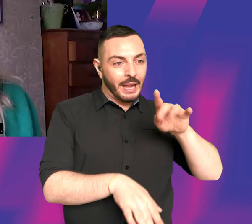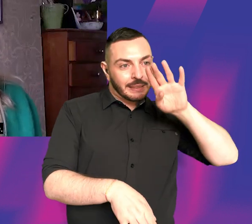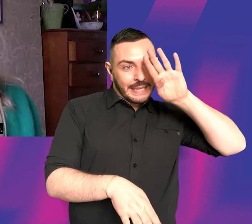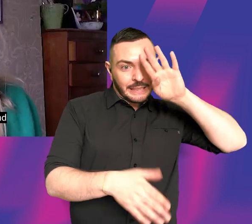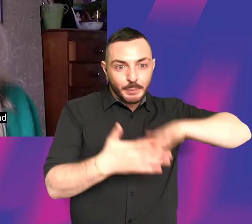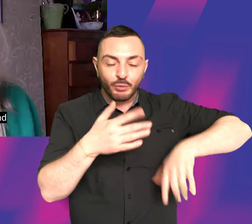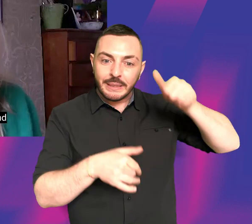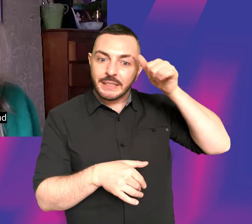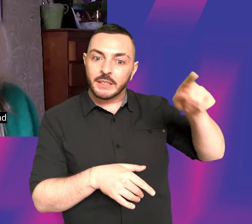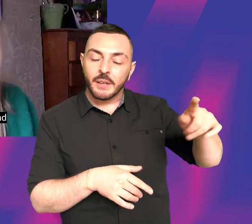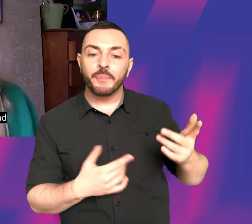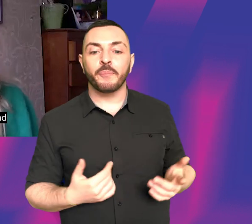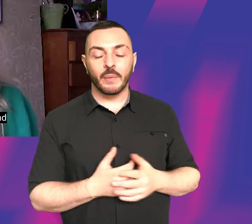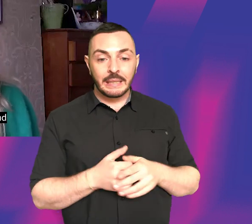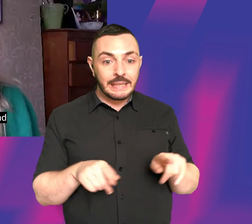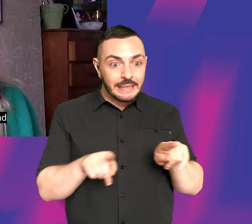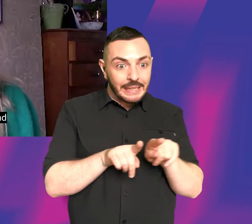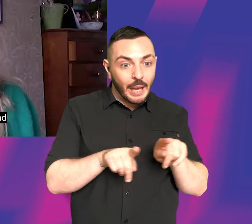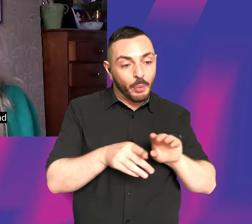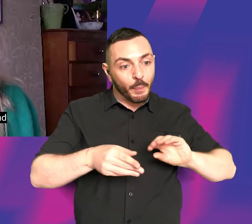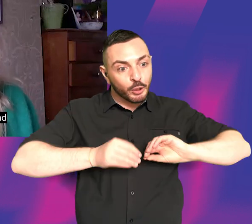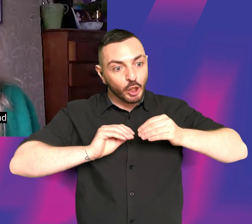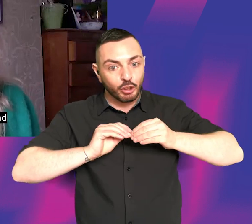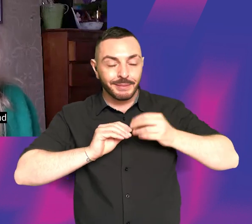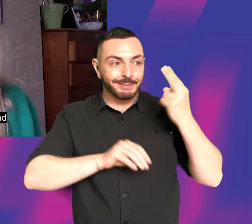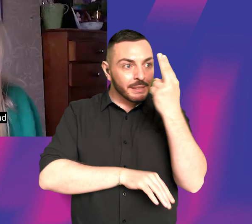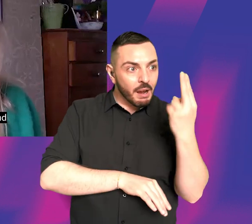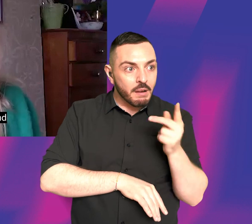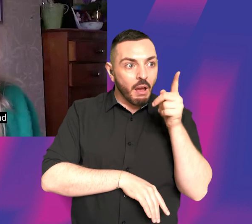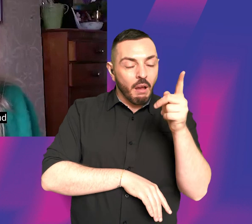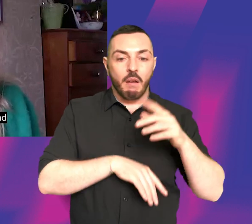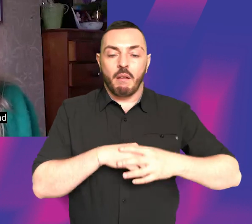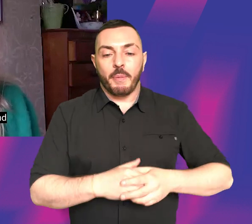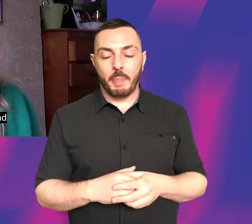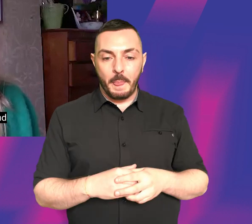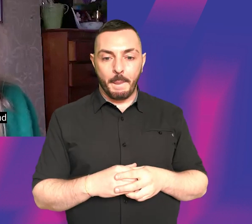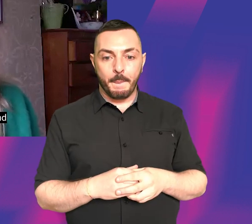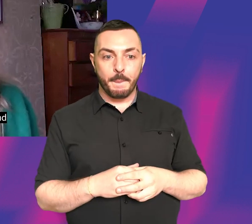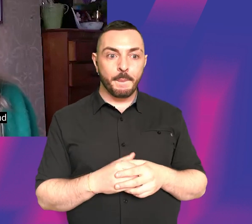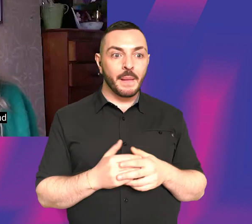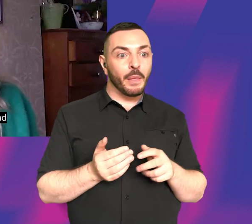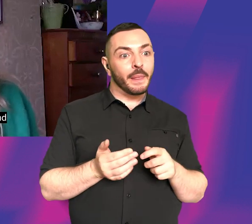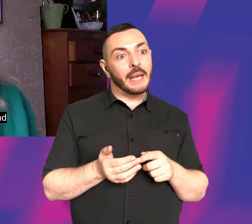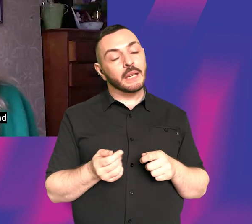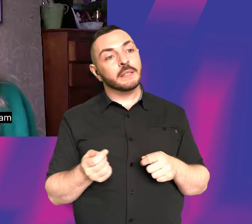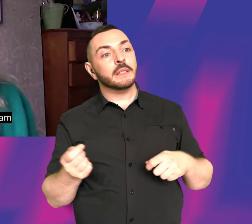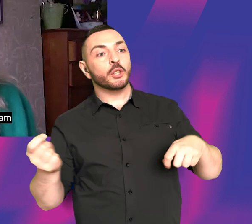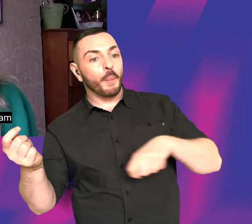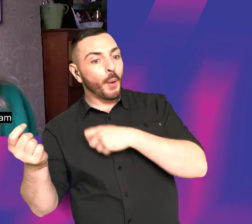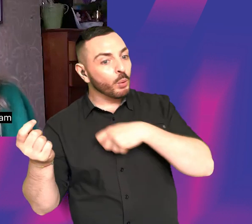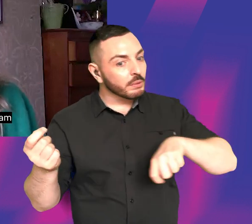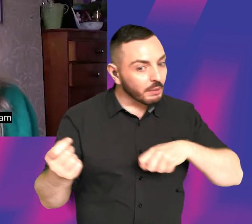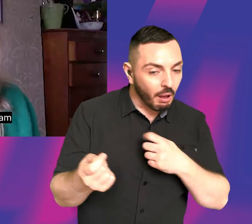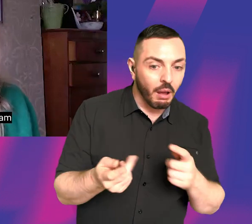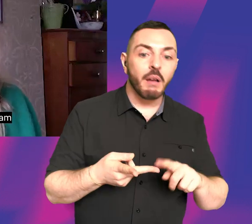you know, similarly the production designer and the, you know, the, the composer and the editor. Like I